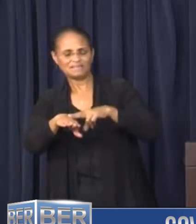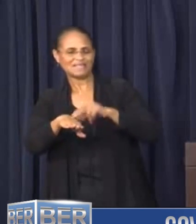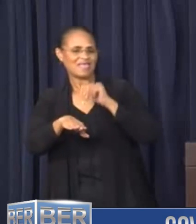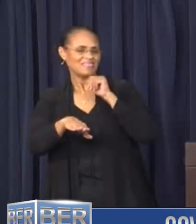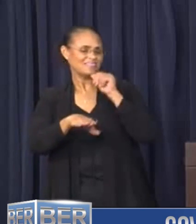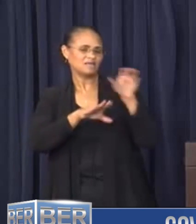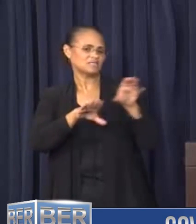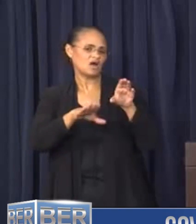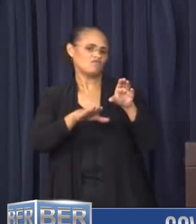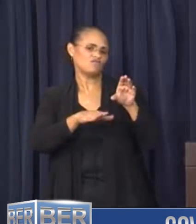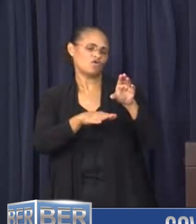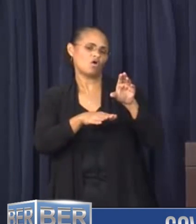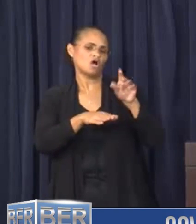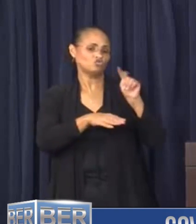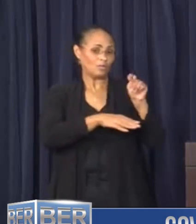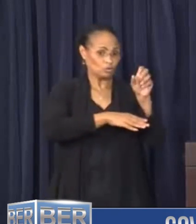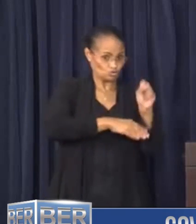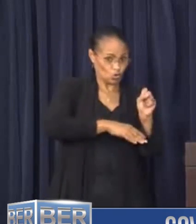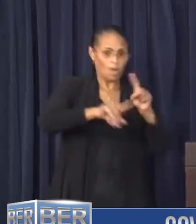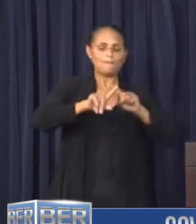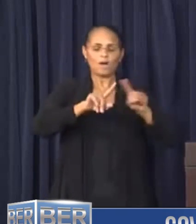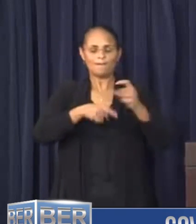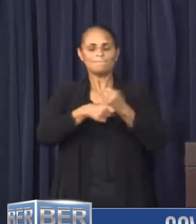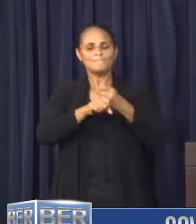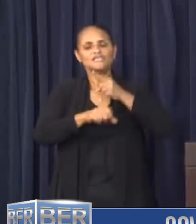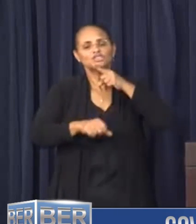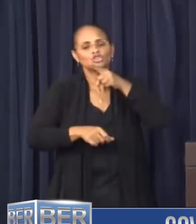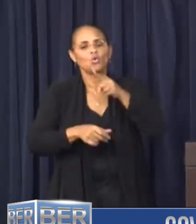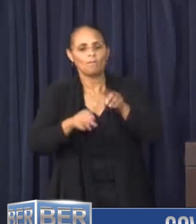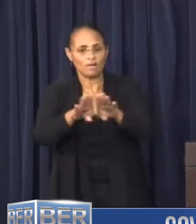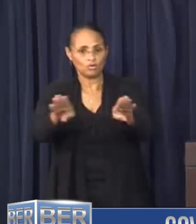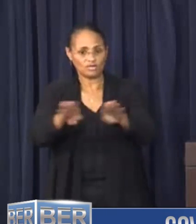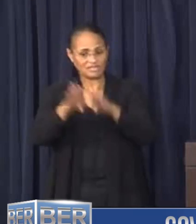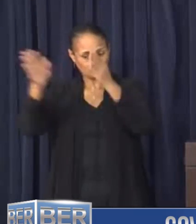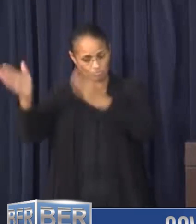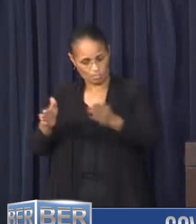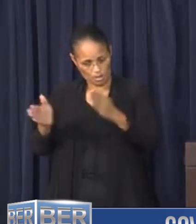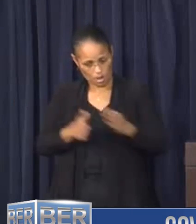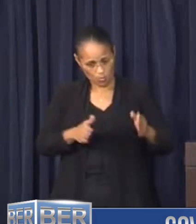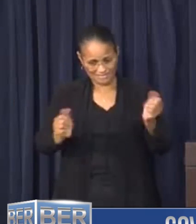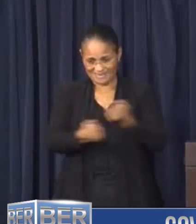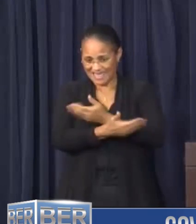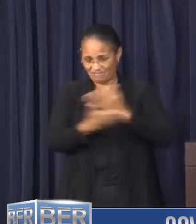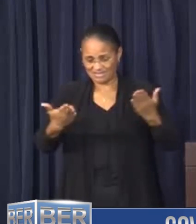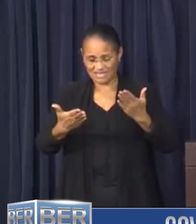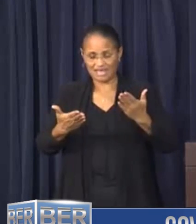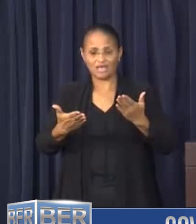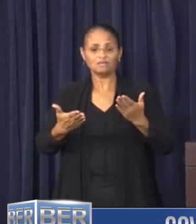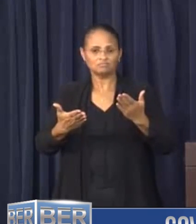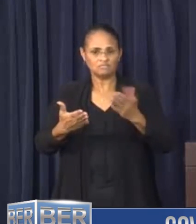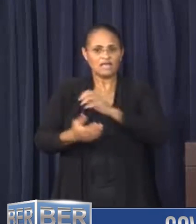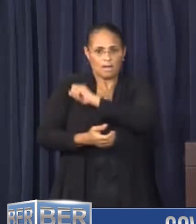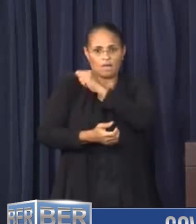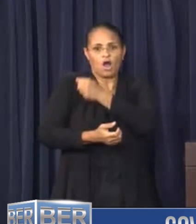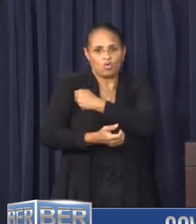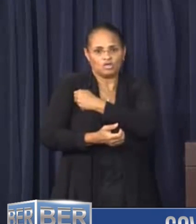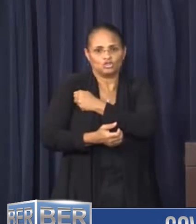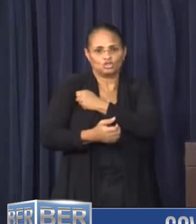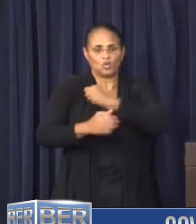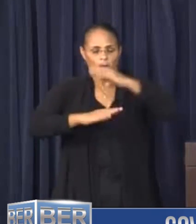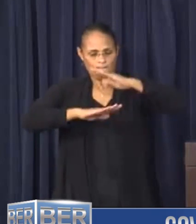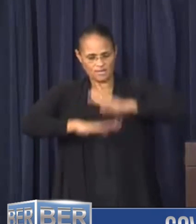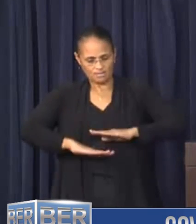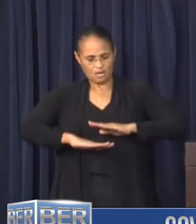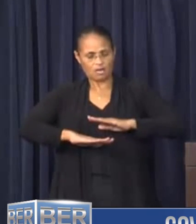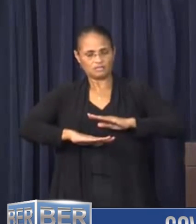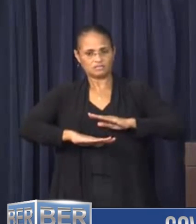for a tropical storm, but we want to make sure that Bermuda is prepared and that we've done everything in our power to minimize the risk to loss,